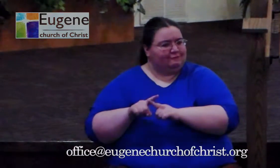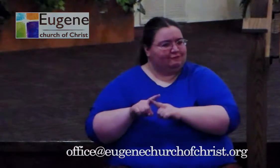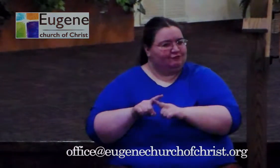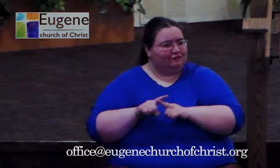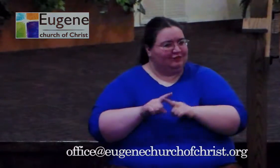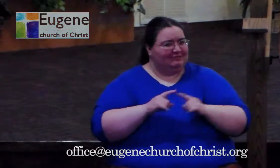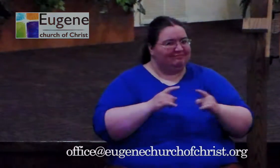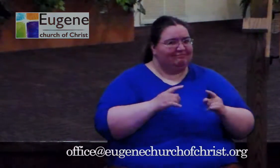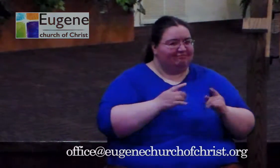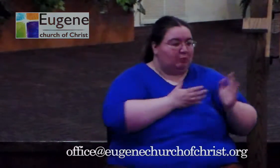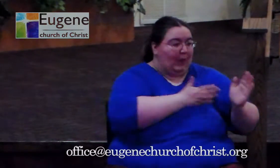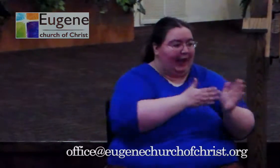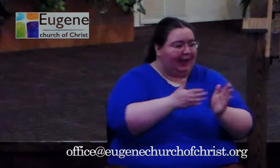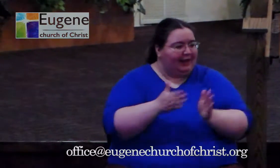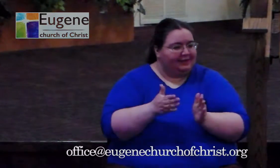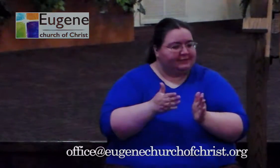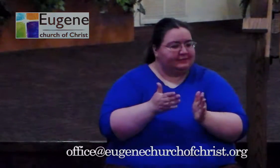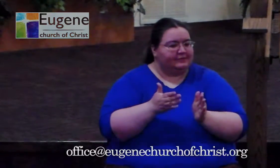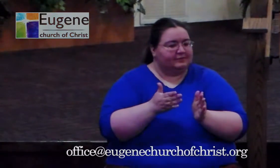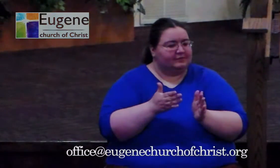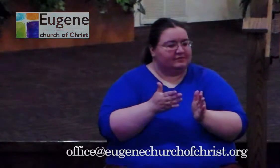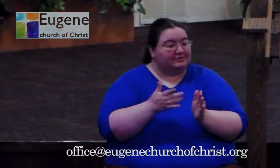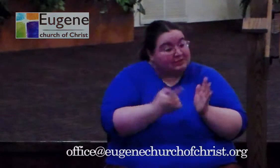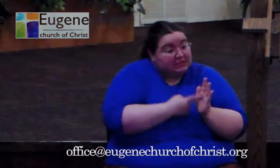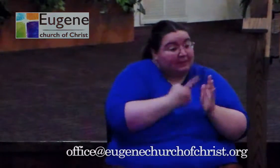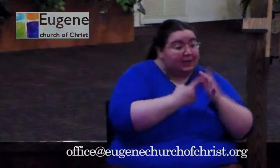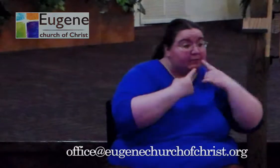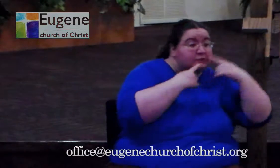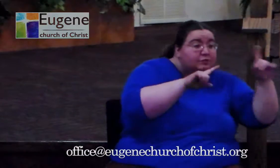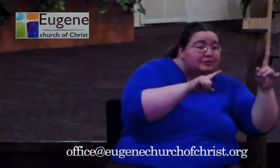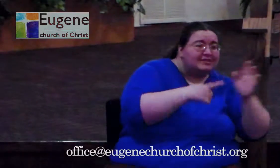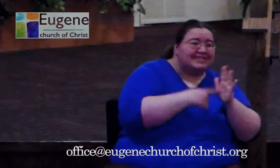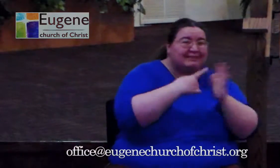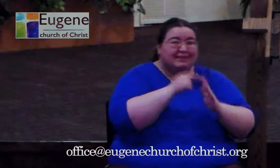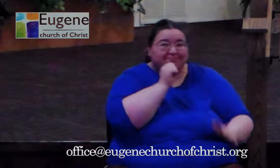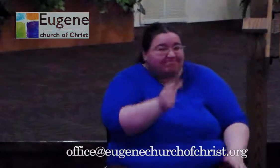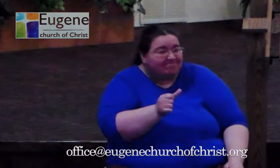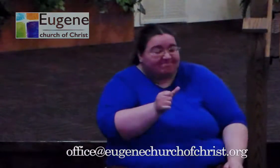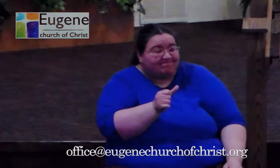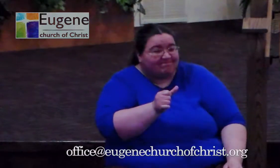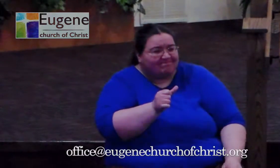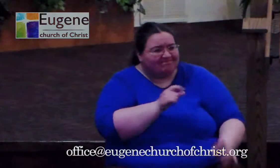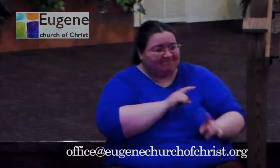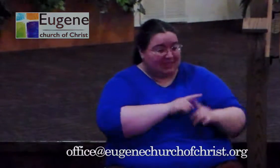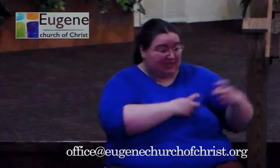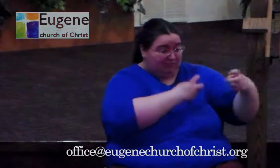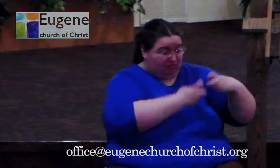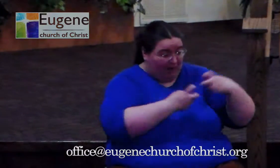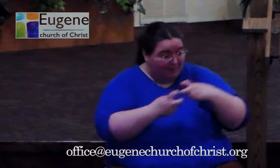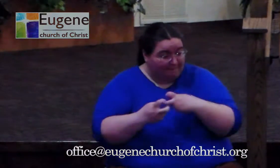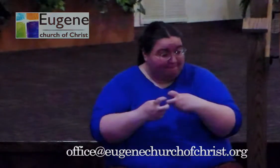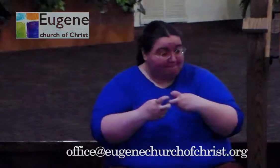lines. And sometimes they work and sometimes they don't. But the problem with all of those things is they're temporary.